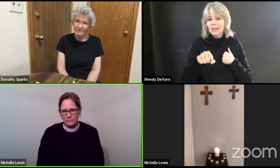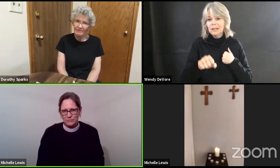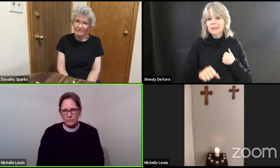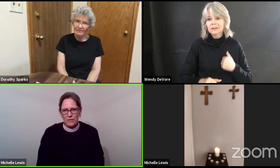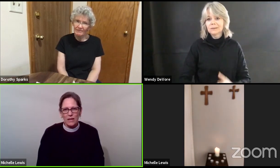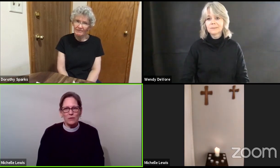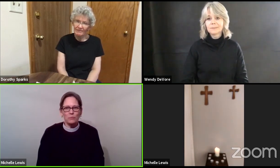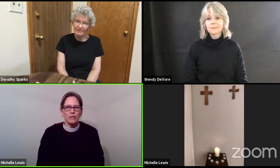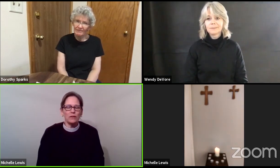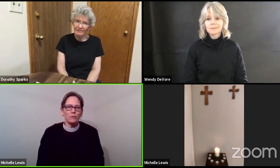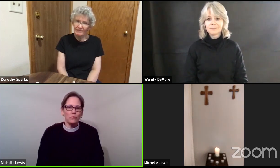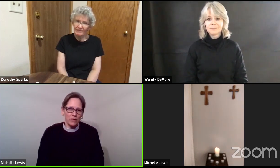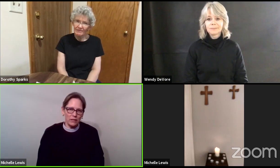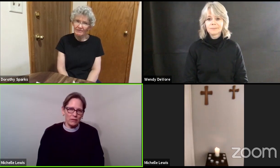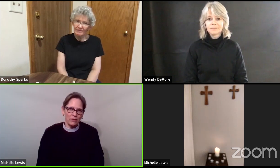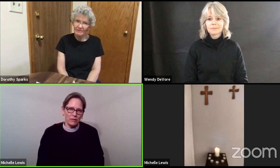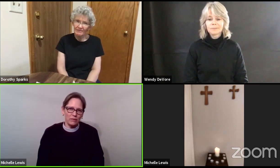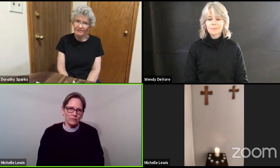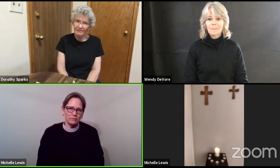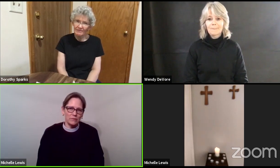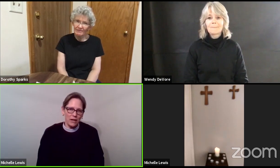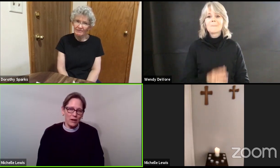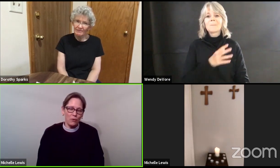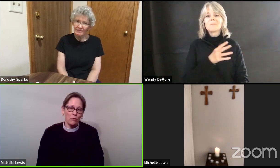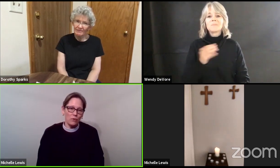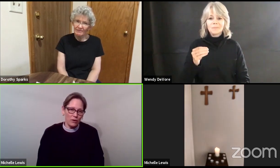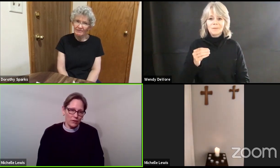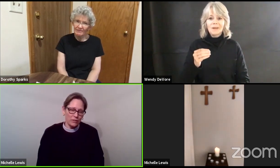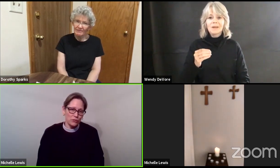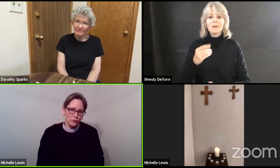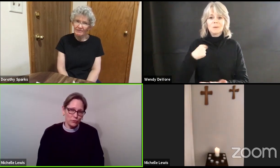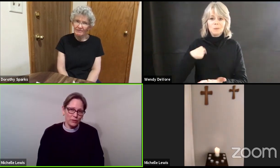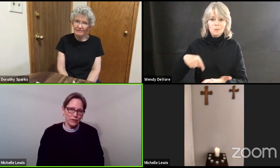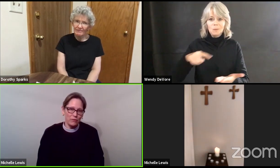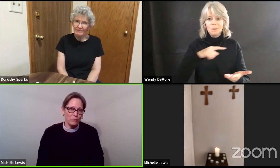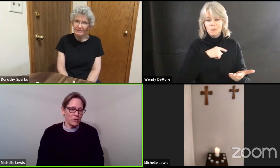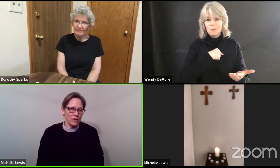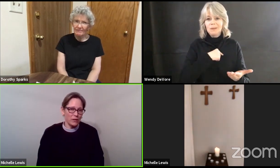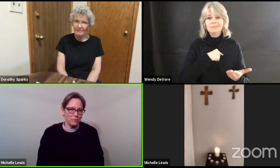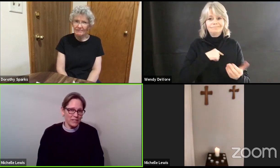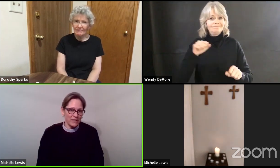and we we now are unsure of what comes next